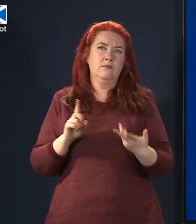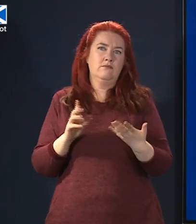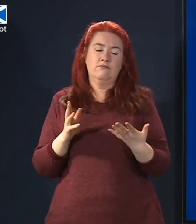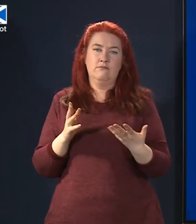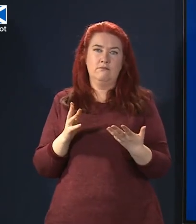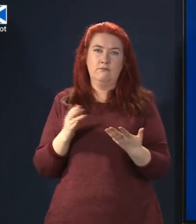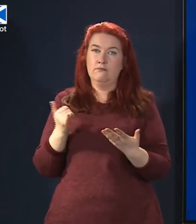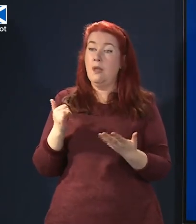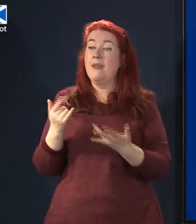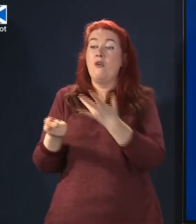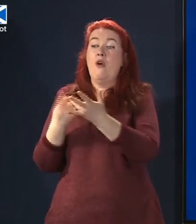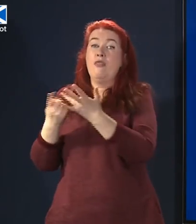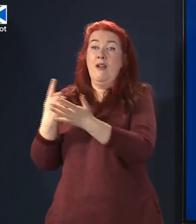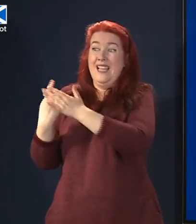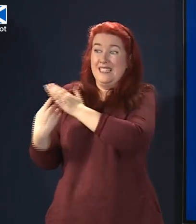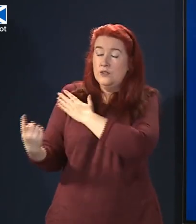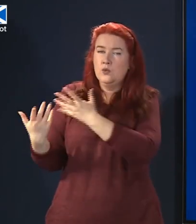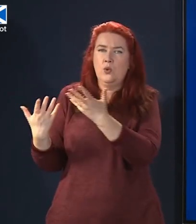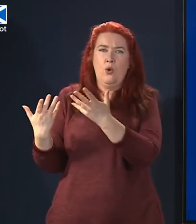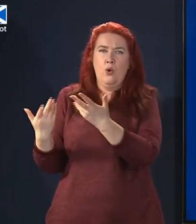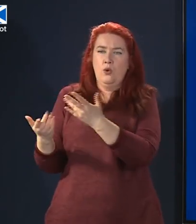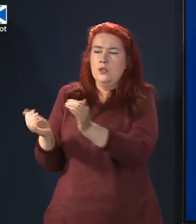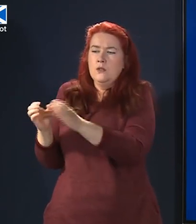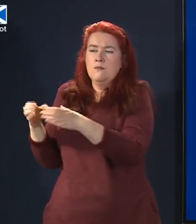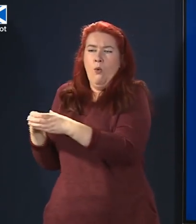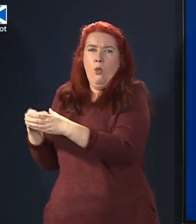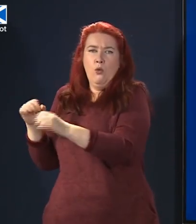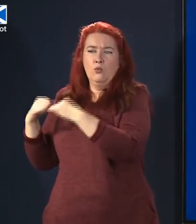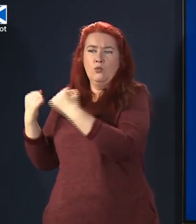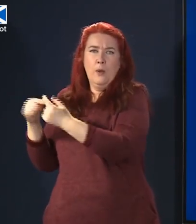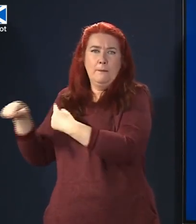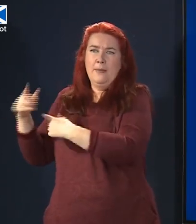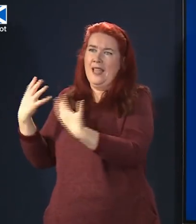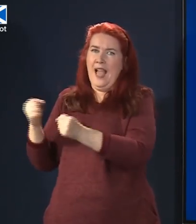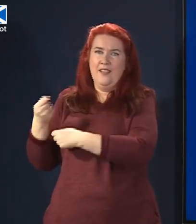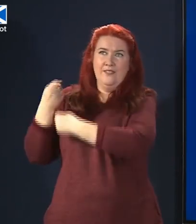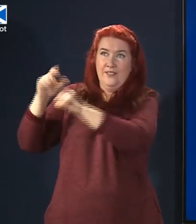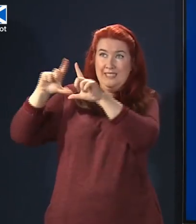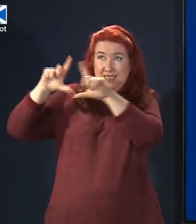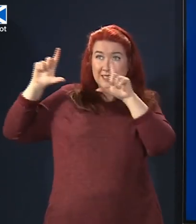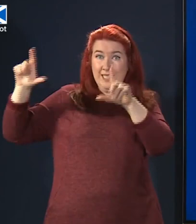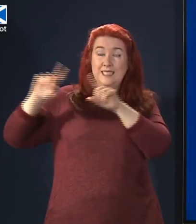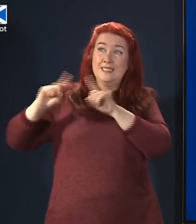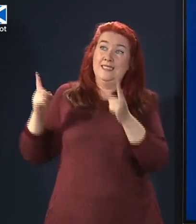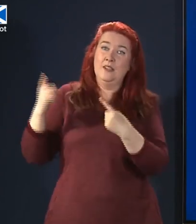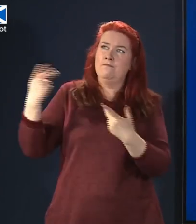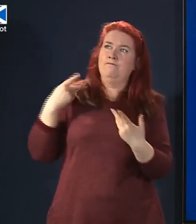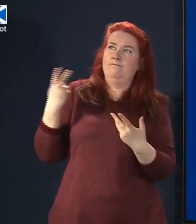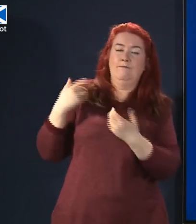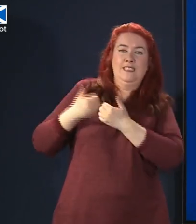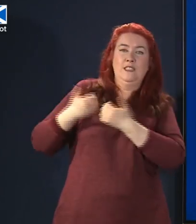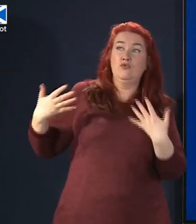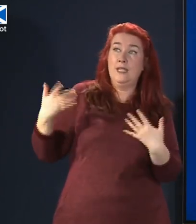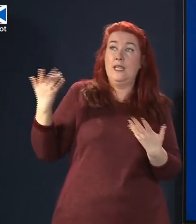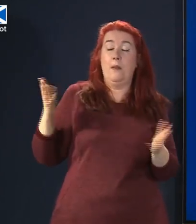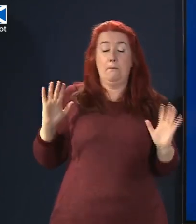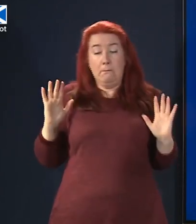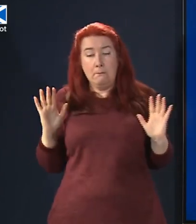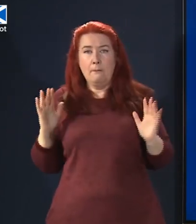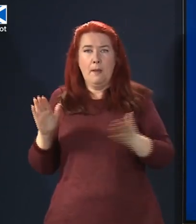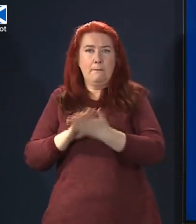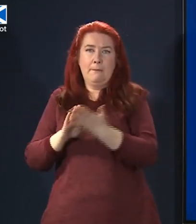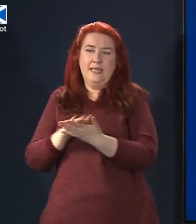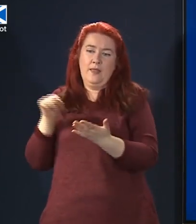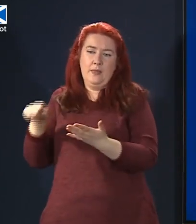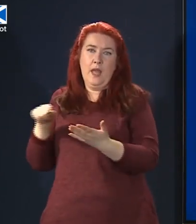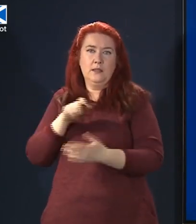individuals or minorities there who express things in a way that you would not agree with then we would sort of suggest that only those people